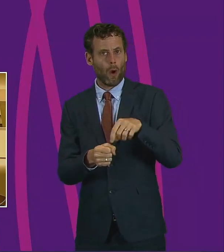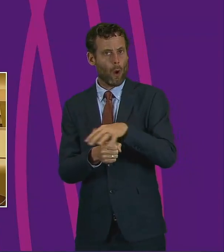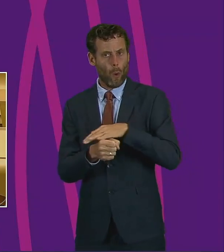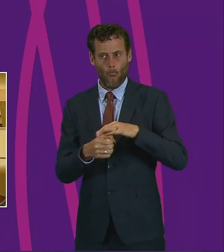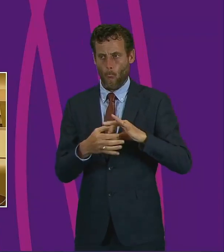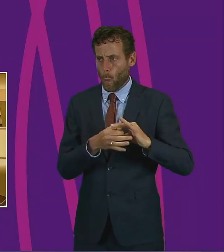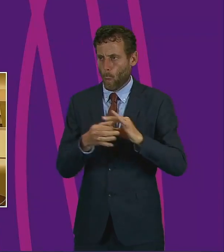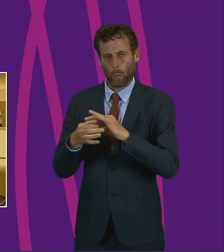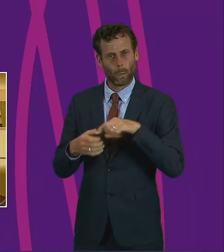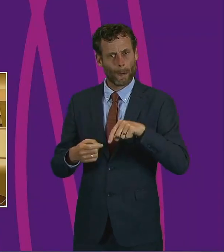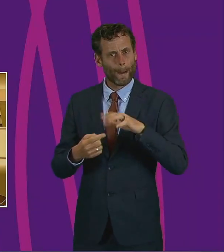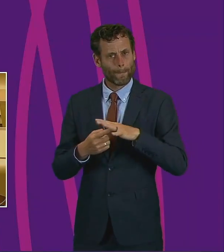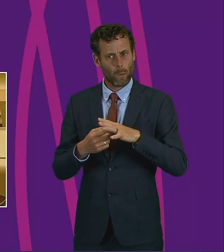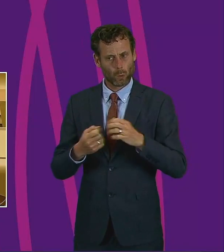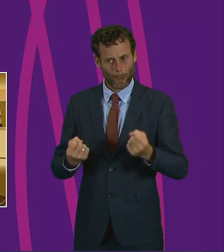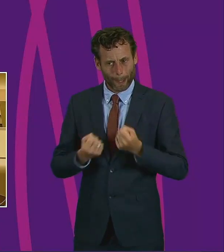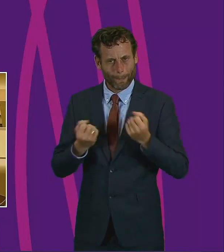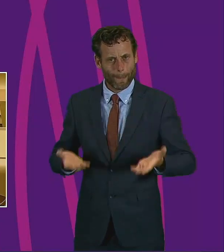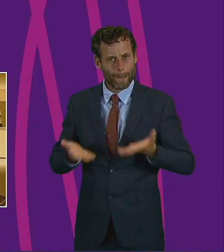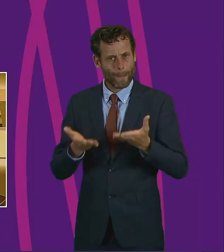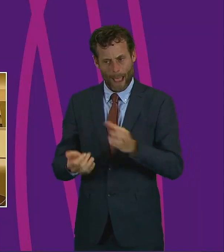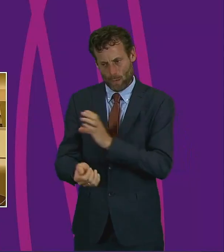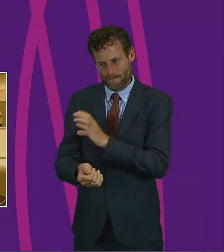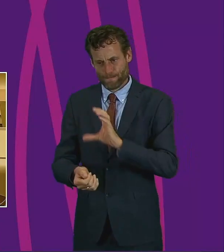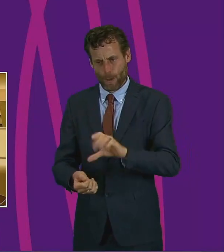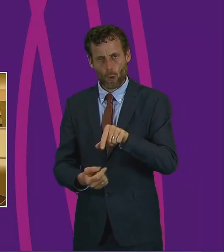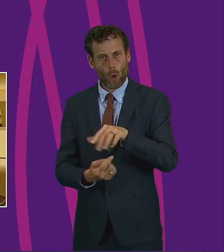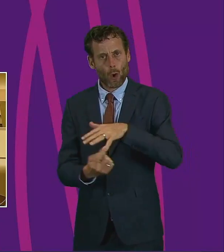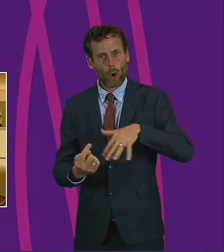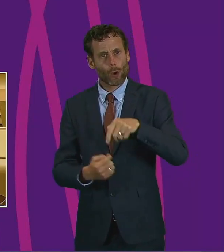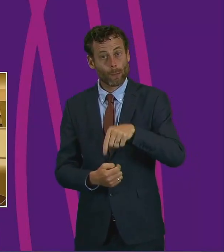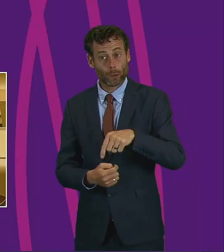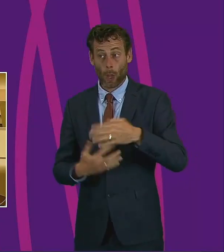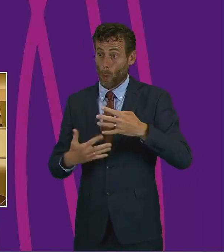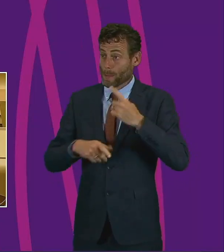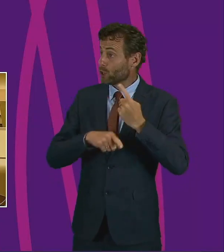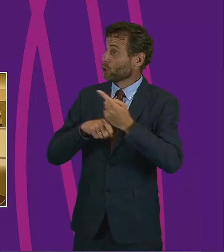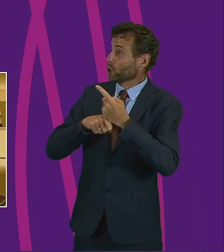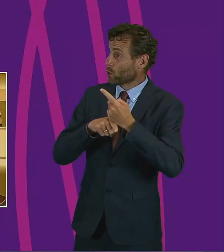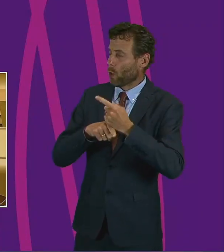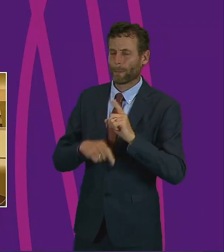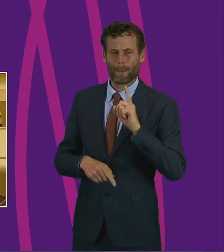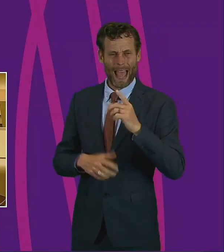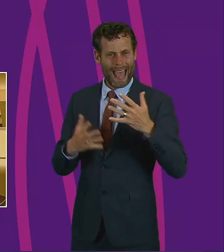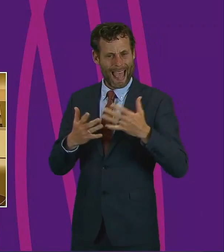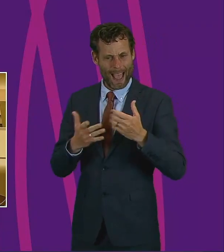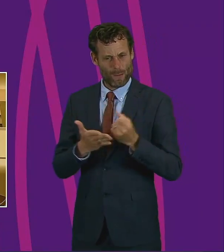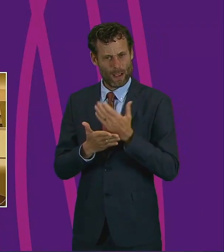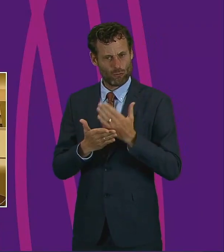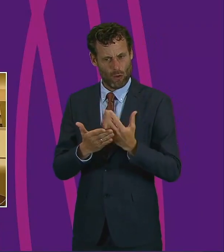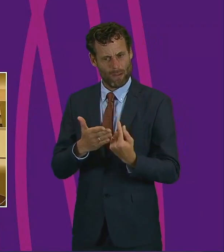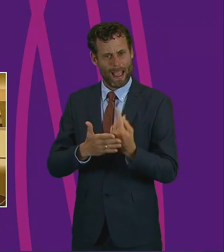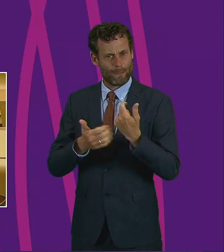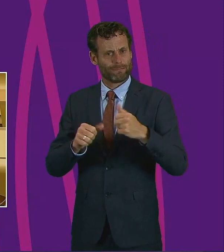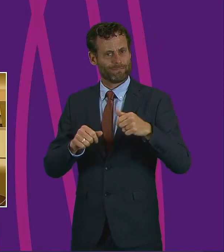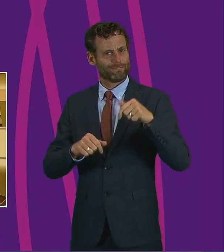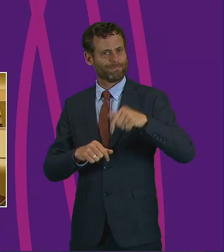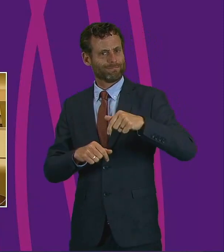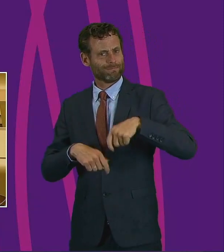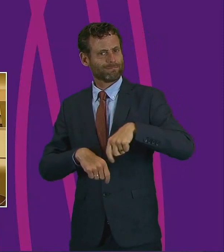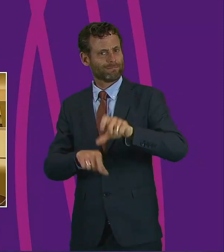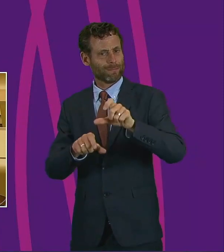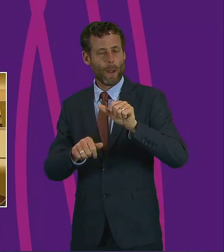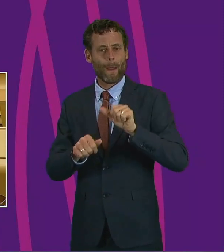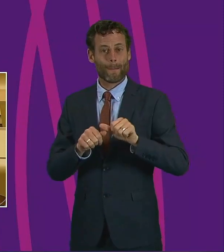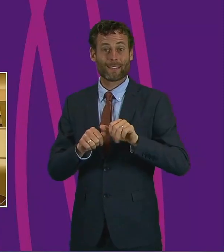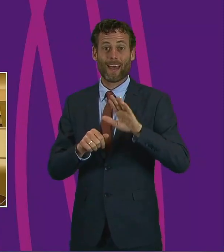and empowering our community is something which again has been much talked about, but we must ensure it happens in practice much better than it has